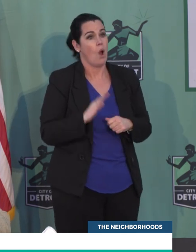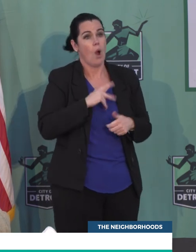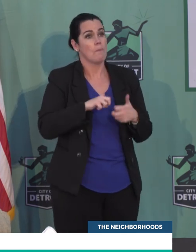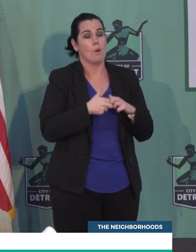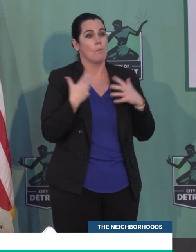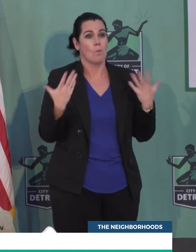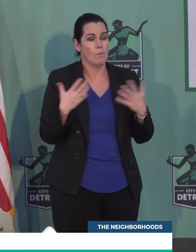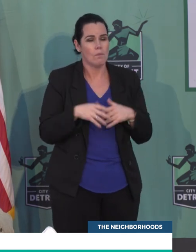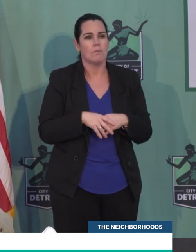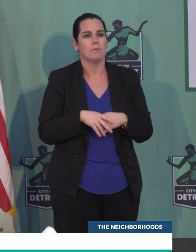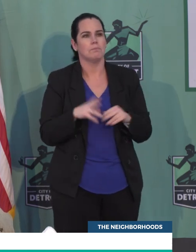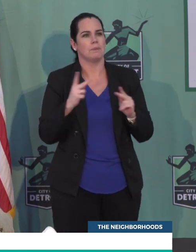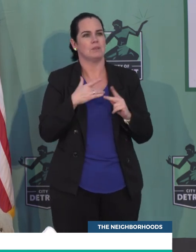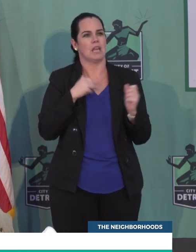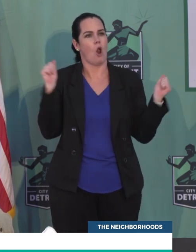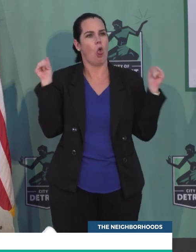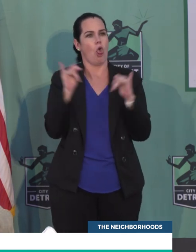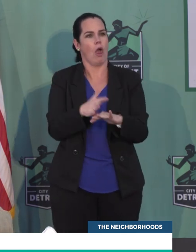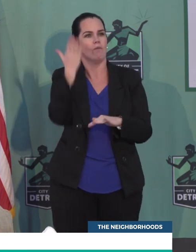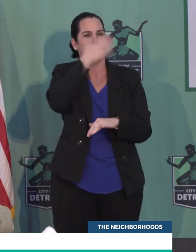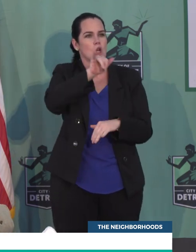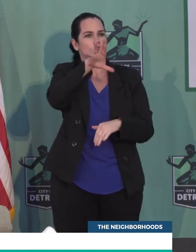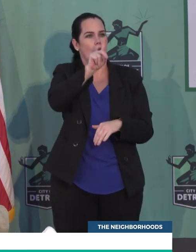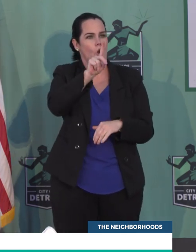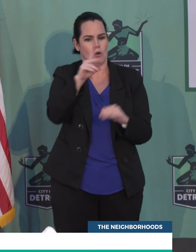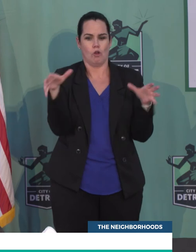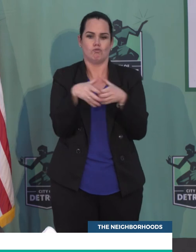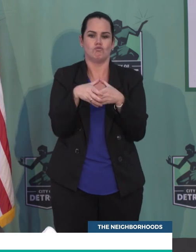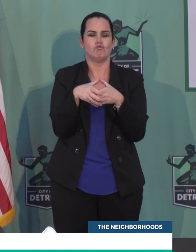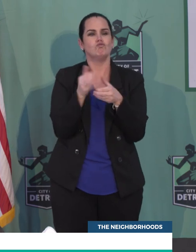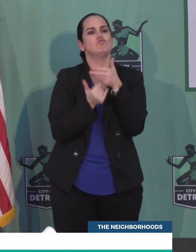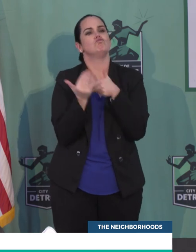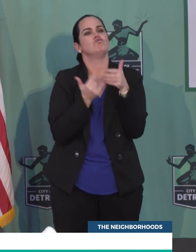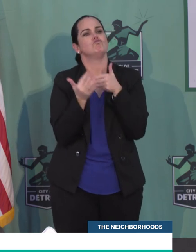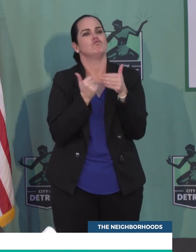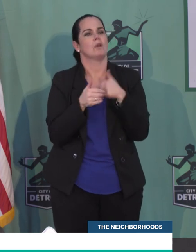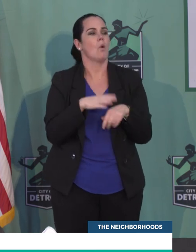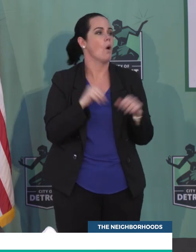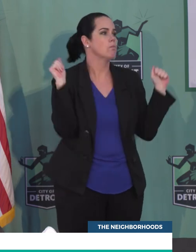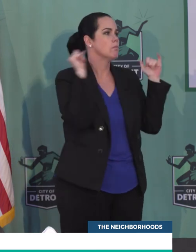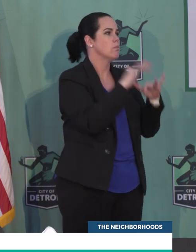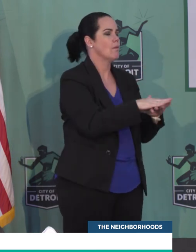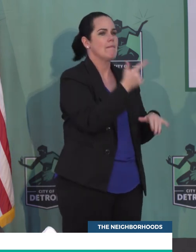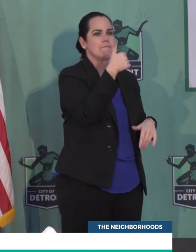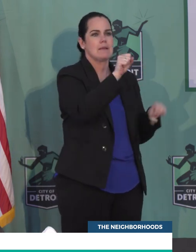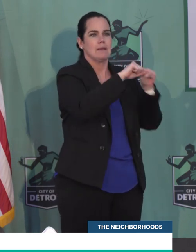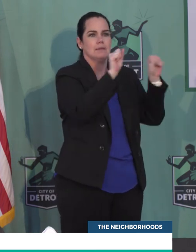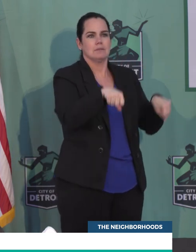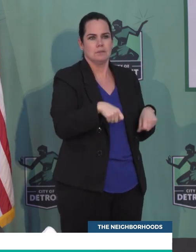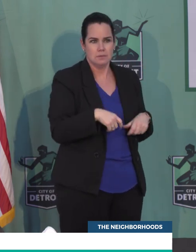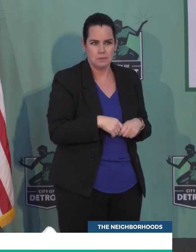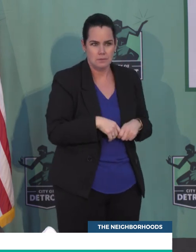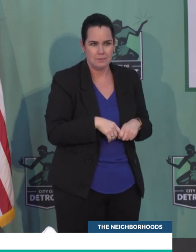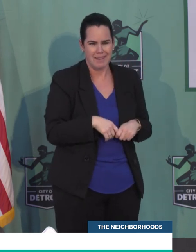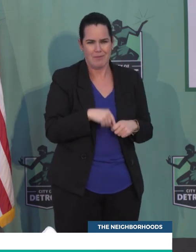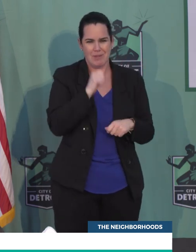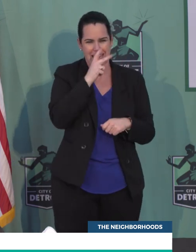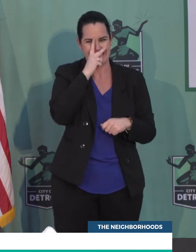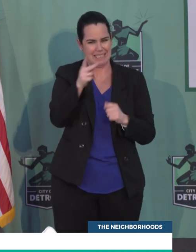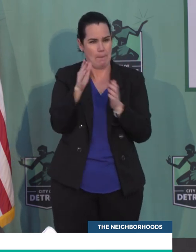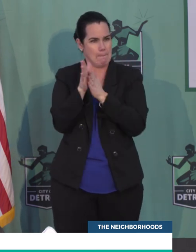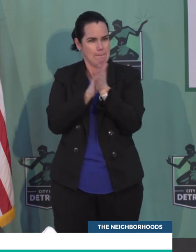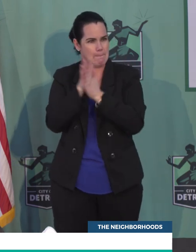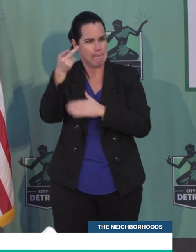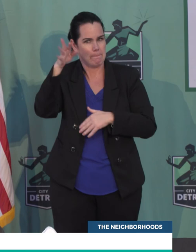are more crowds gathering at somebody's front yard in the neighborhood or gathering at gas stations more than we're seeing in parks. And our